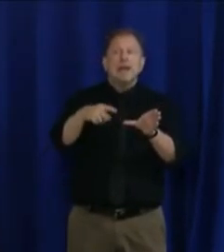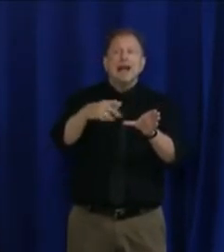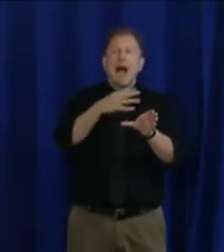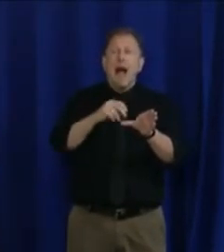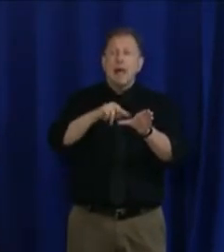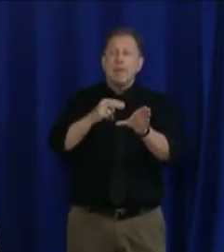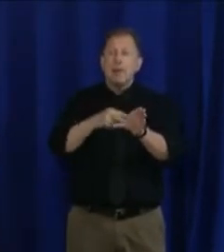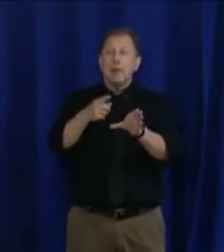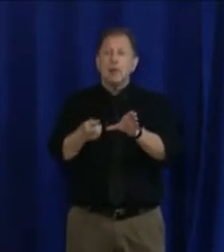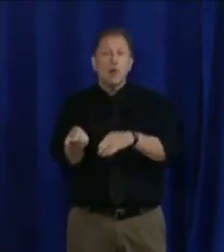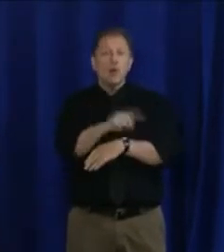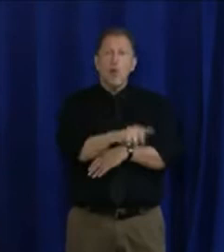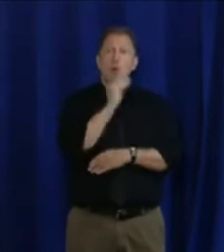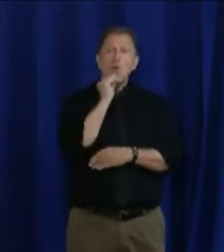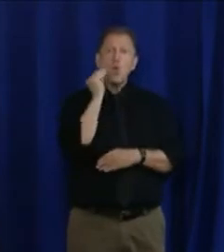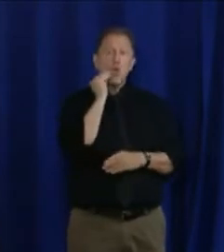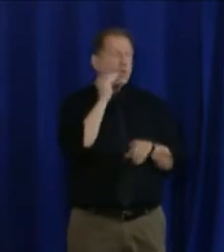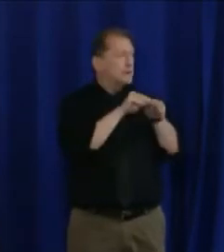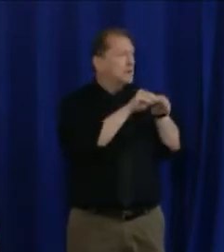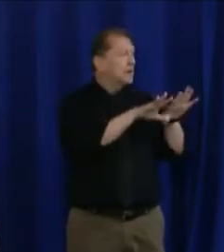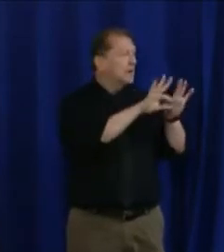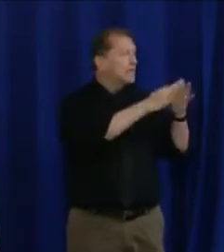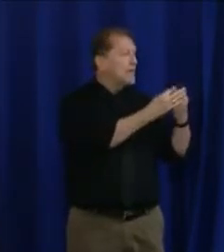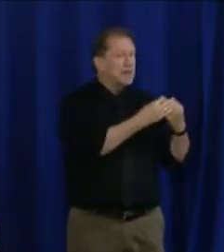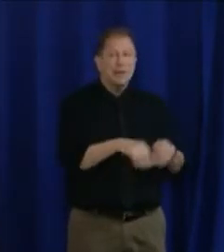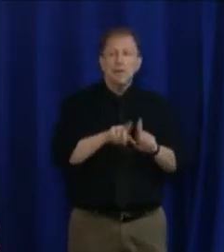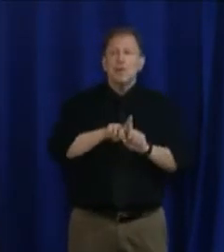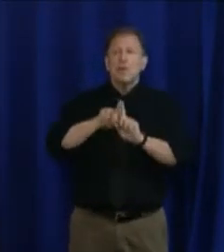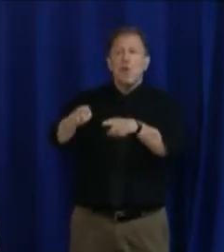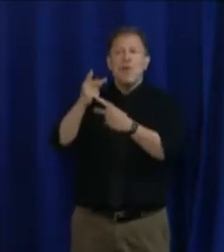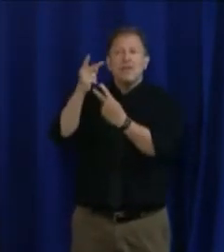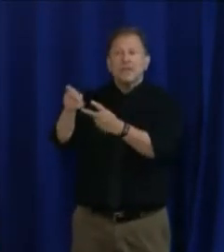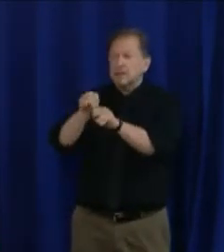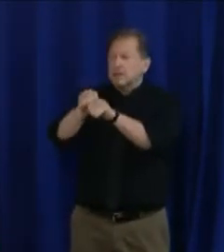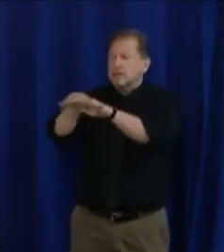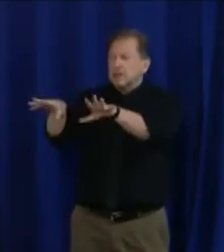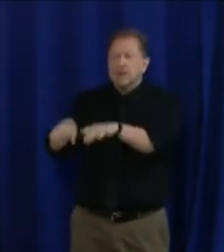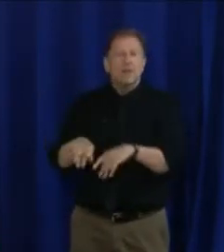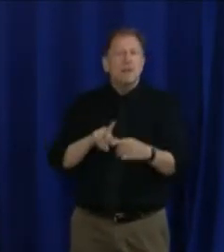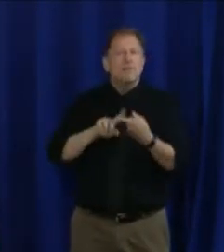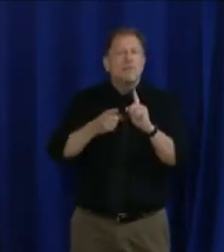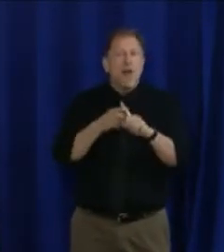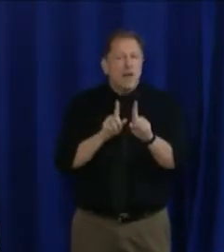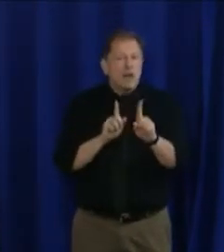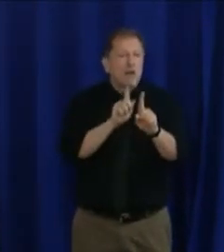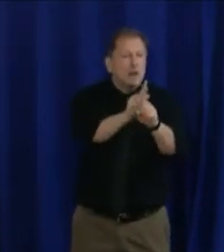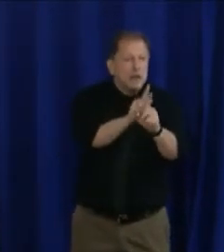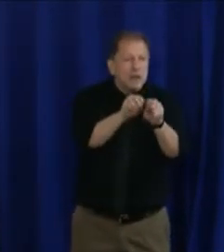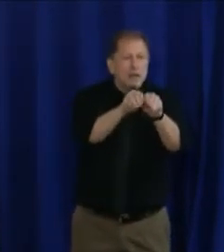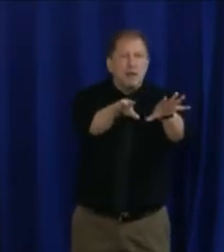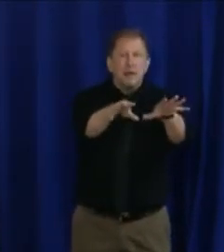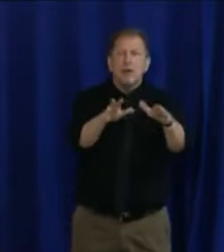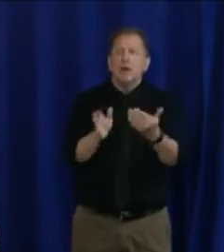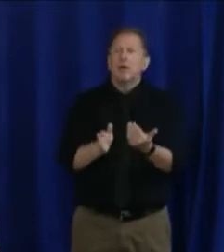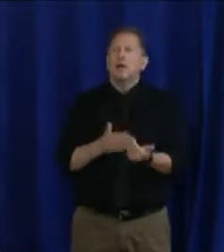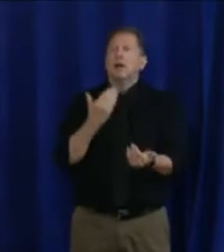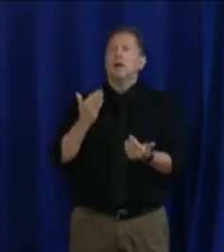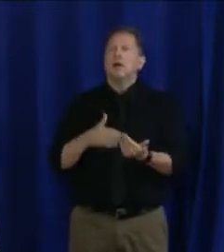at risk, you're putting every single person that you come into contact with at risk as well.